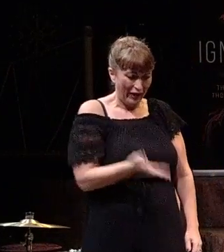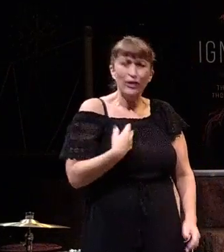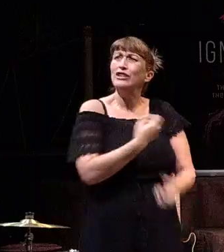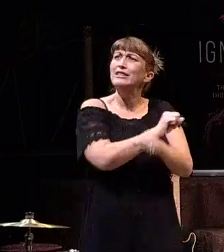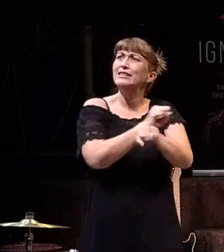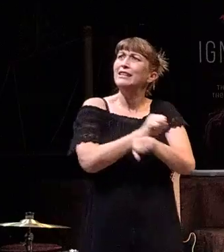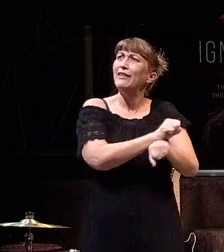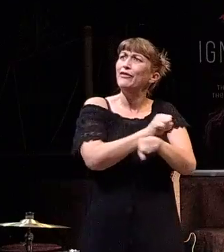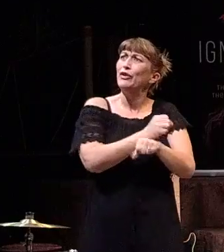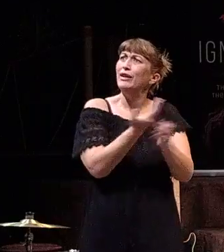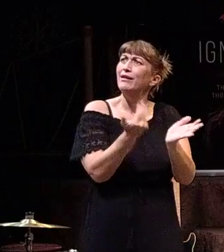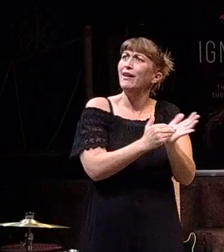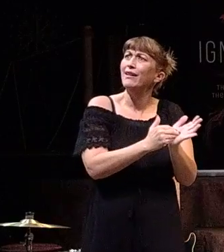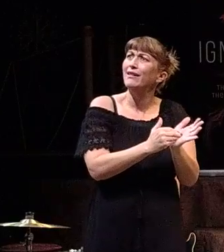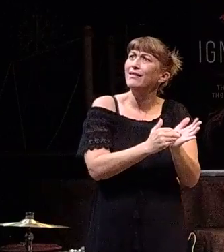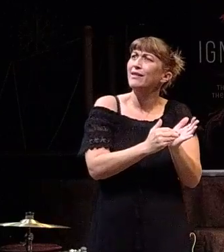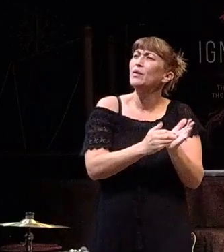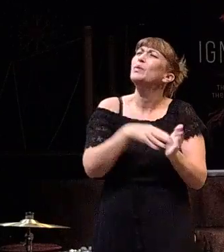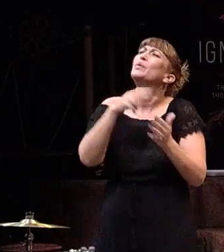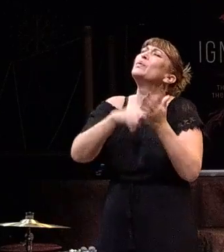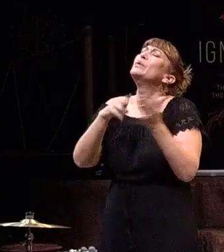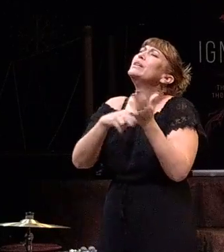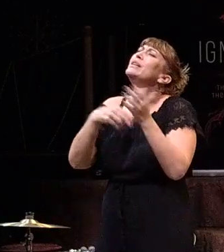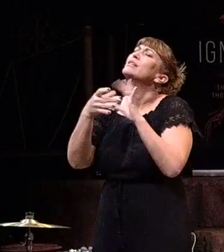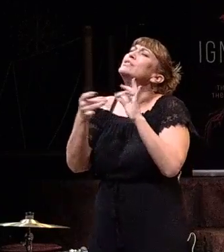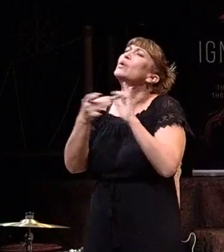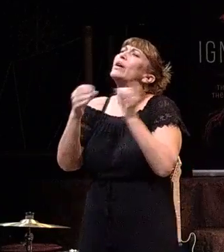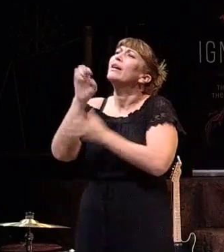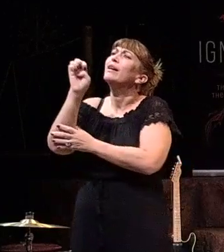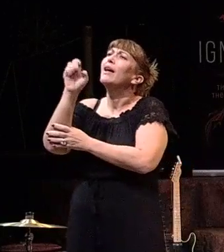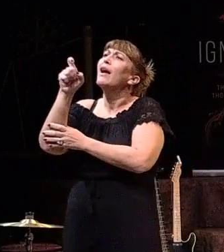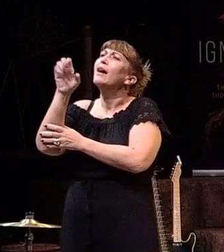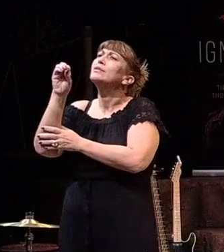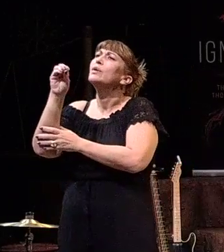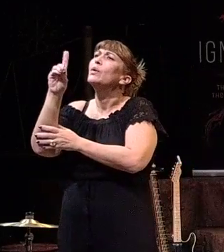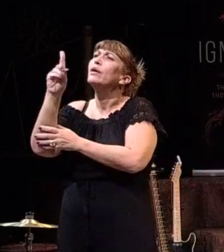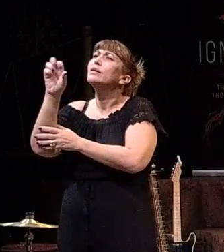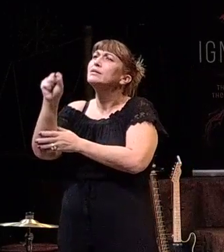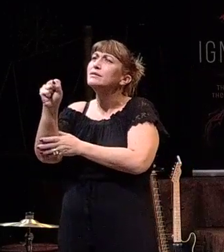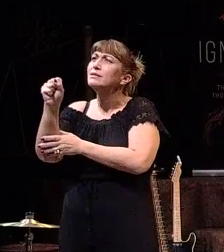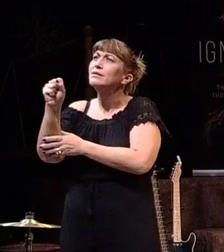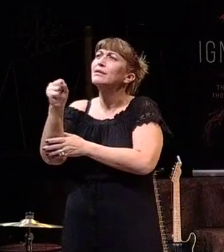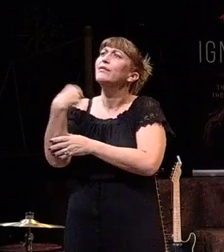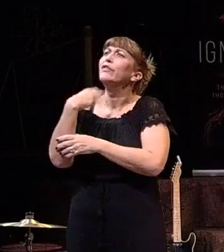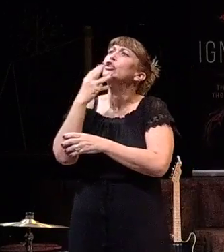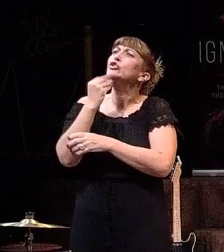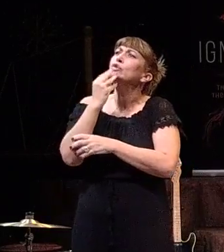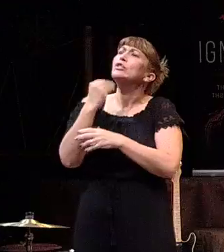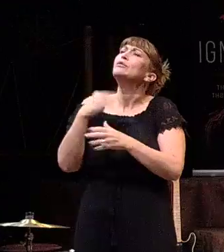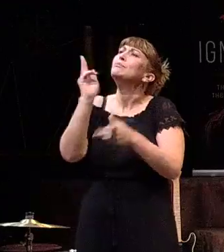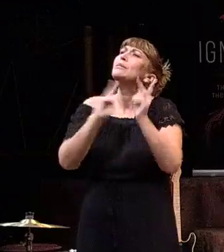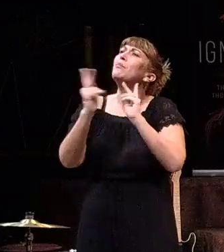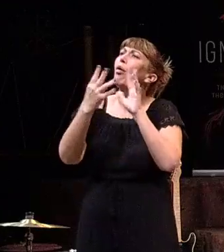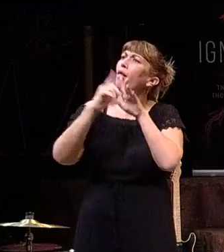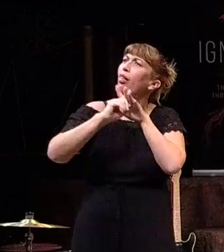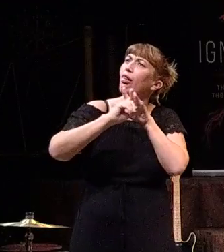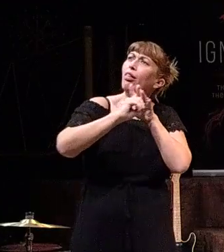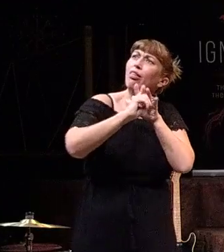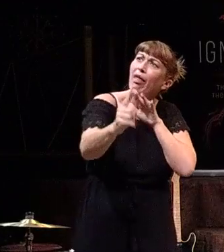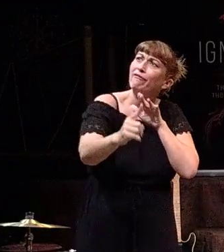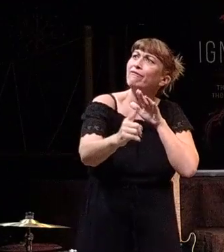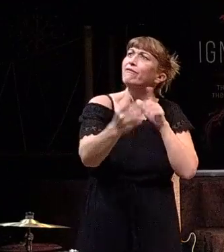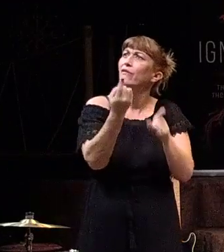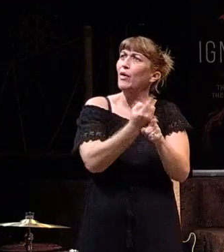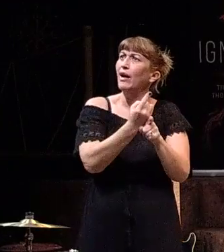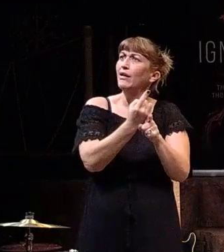story in Exodus about the Jews as they left Egypt and they left their captivity, it's a great